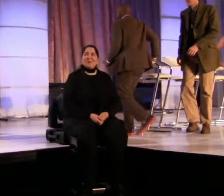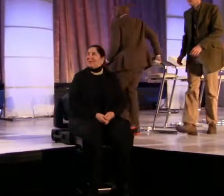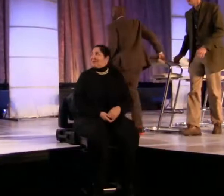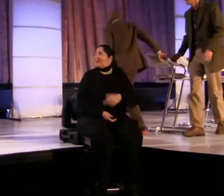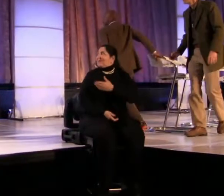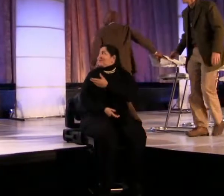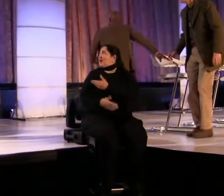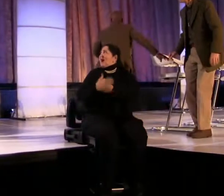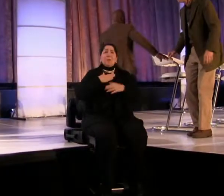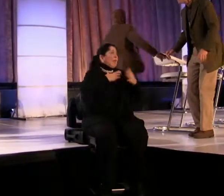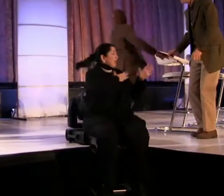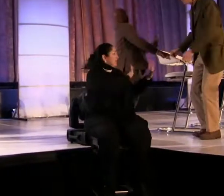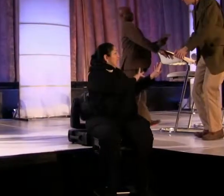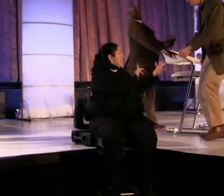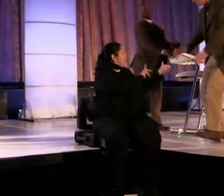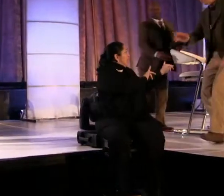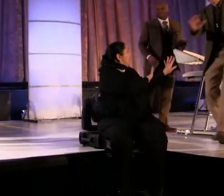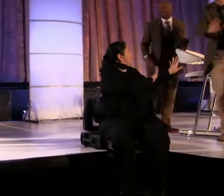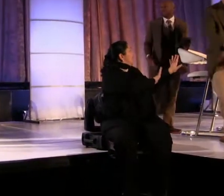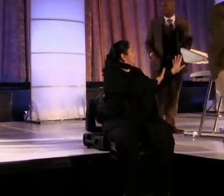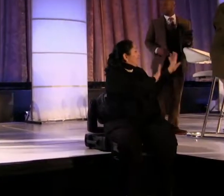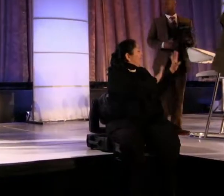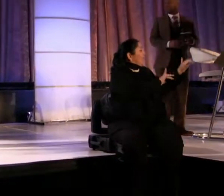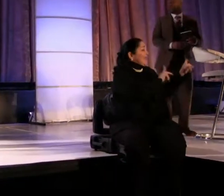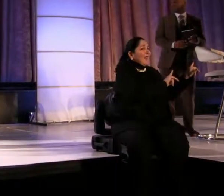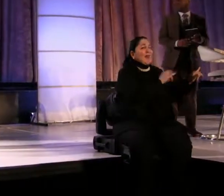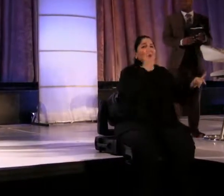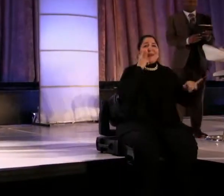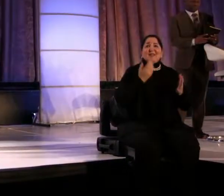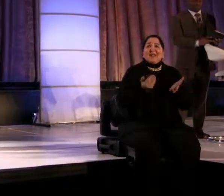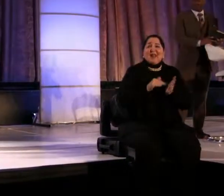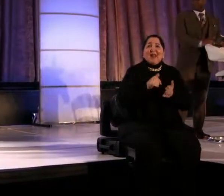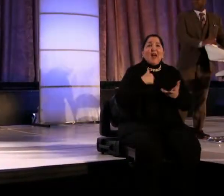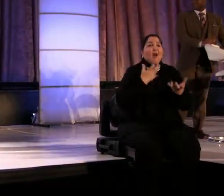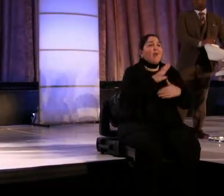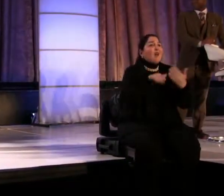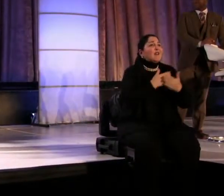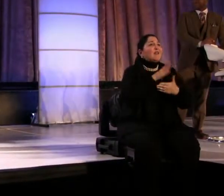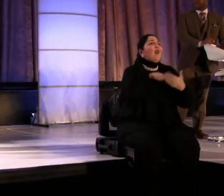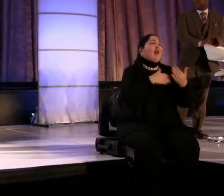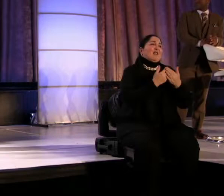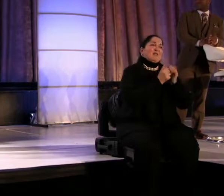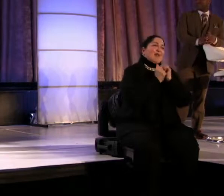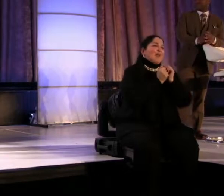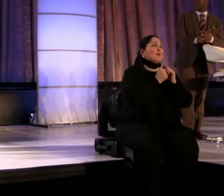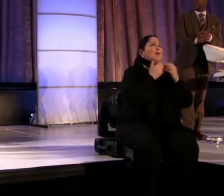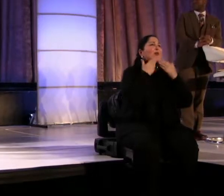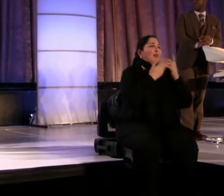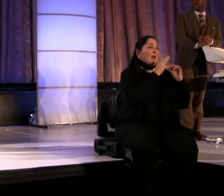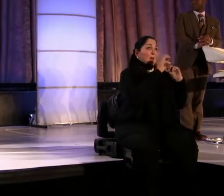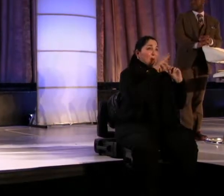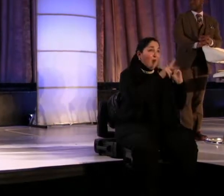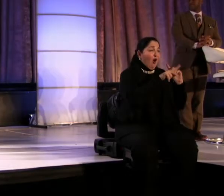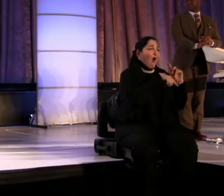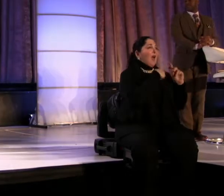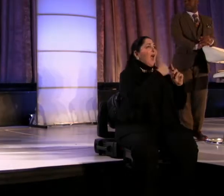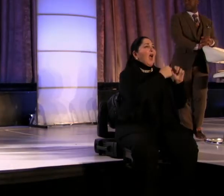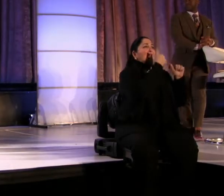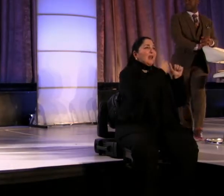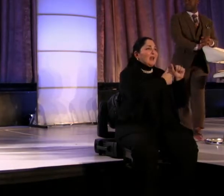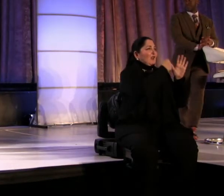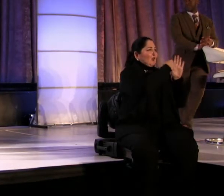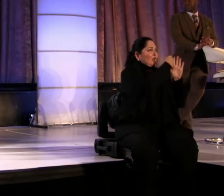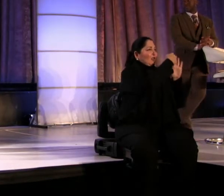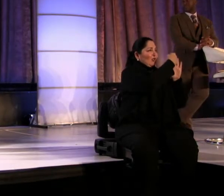Oh, please, please stay. Please stay. Because, again, I want us all together to thank you, Mark, and thank each of you